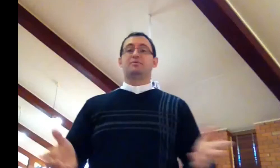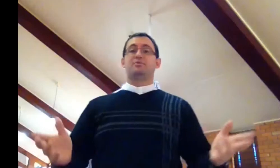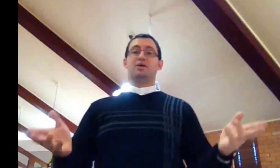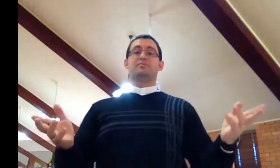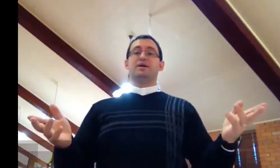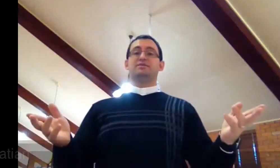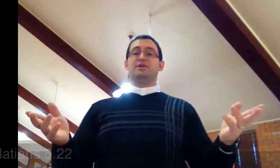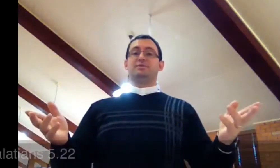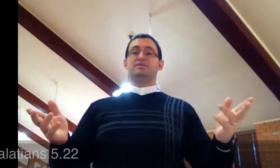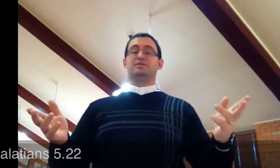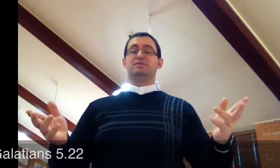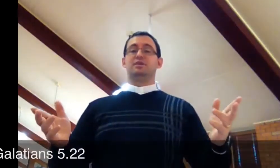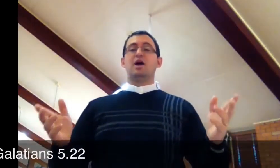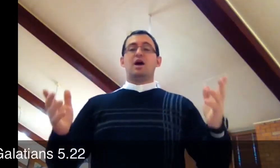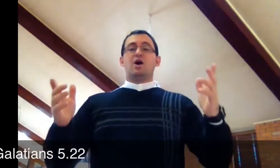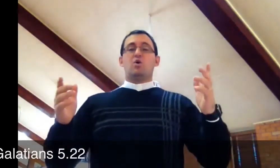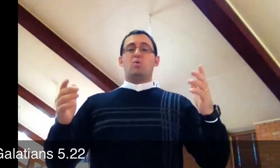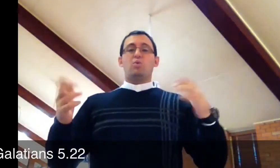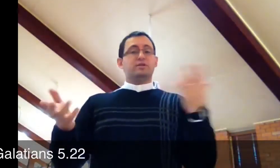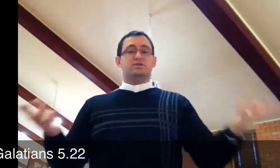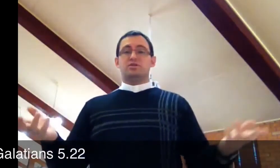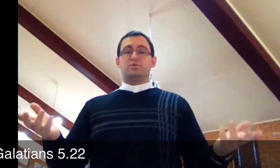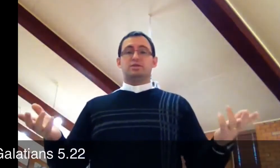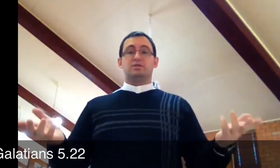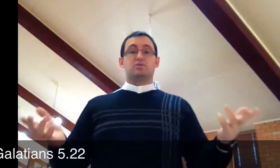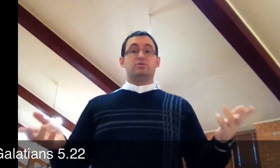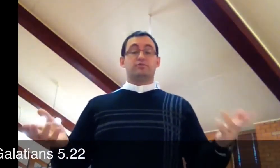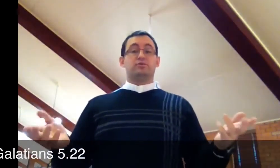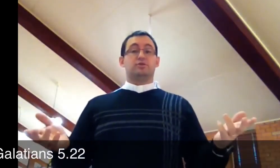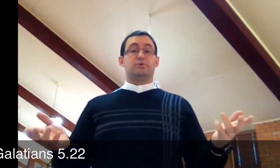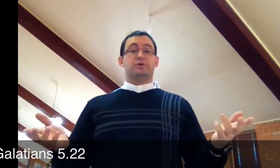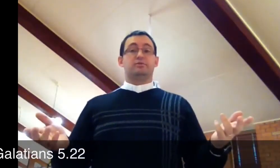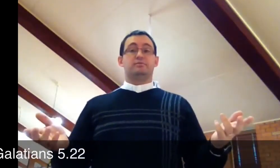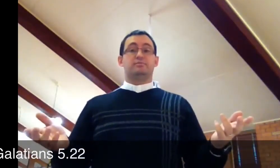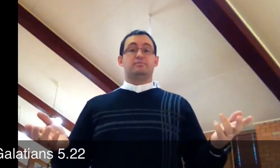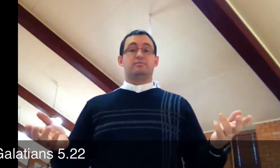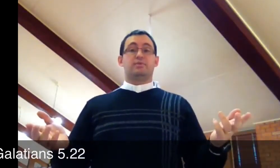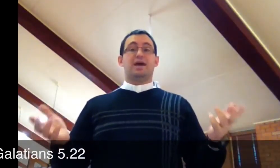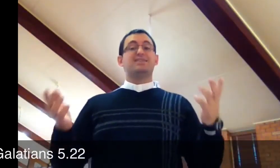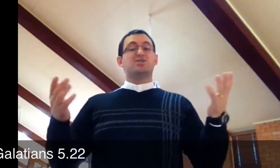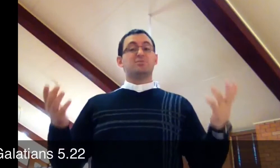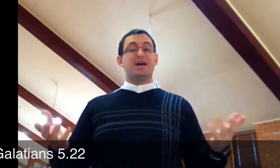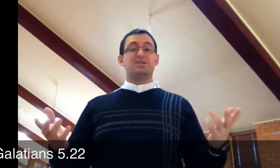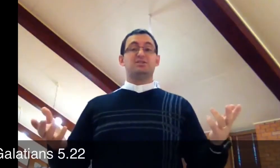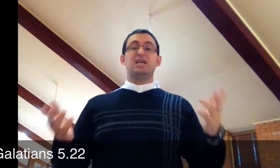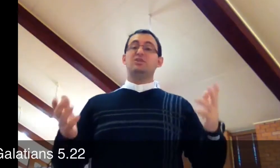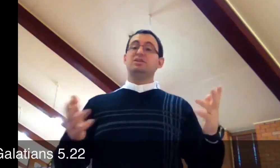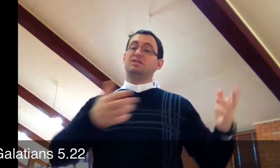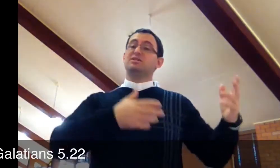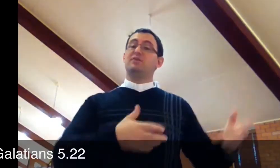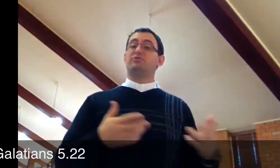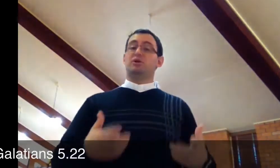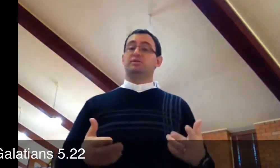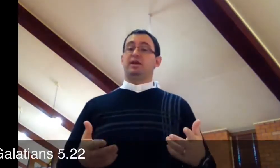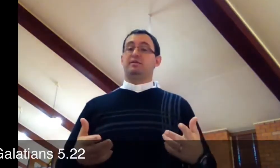Welcome back to Chaplet St. Hilda's. One of the songs we sing is called The Fruits of the Spirit. And it's got some actions, and those actions come from Auslan.